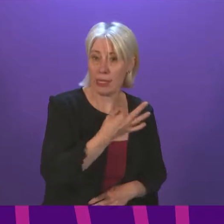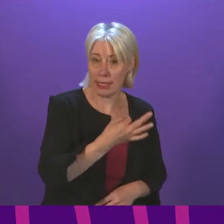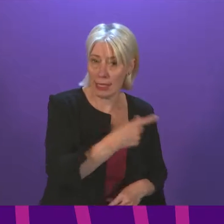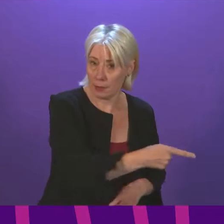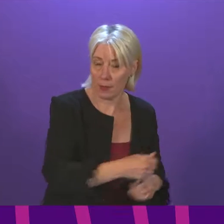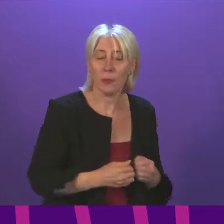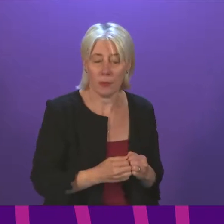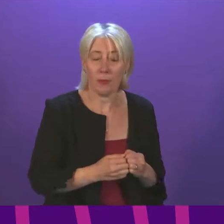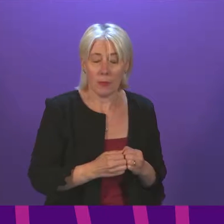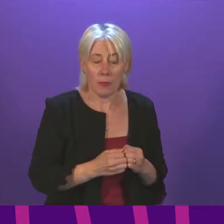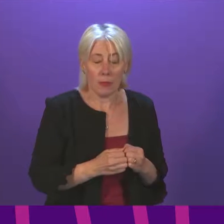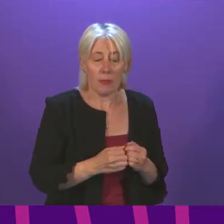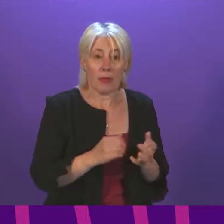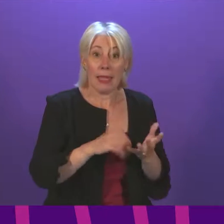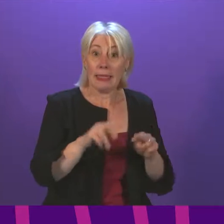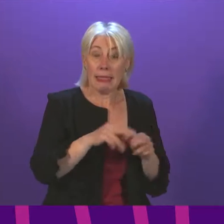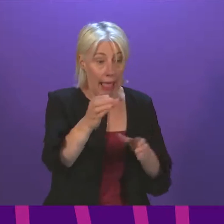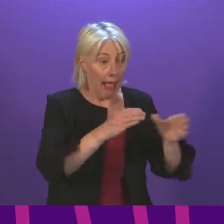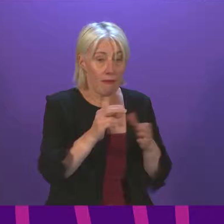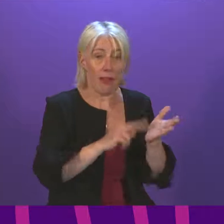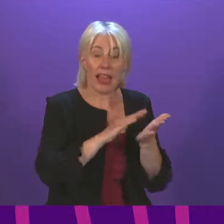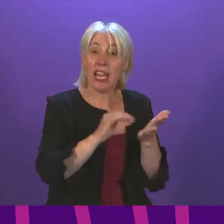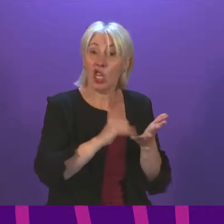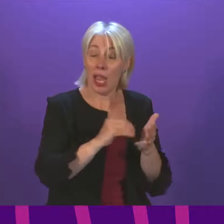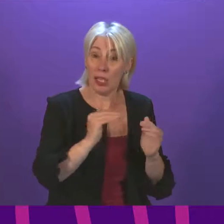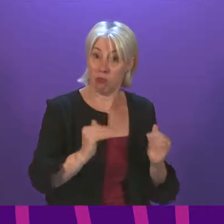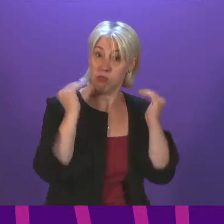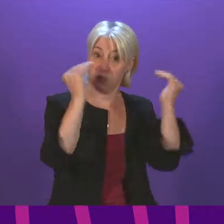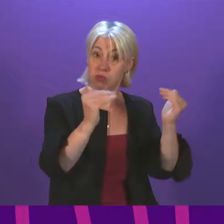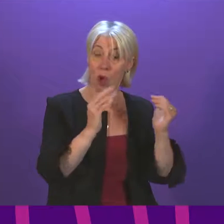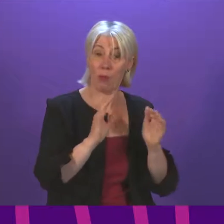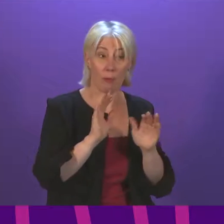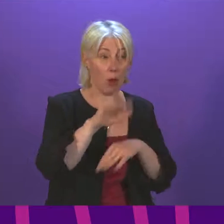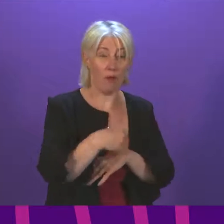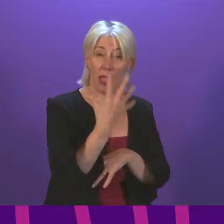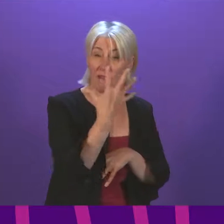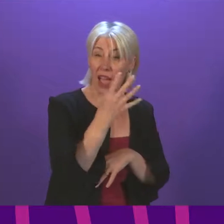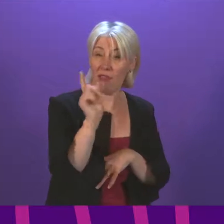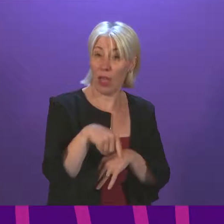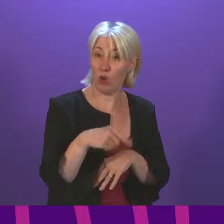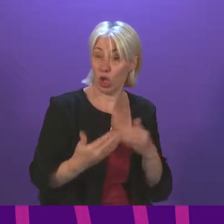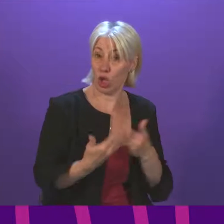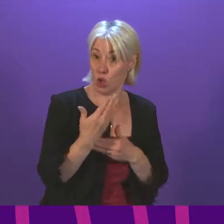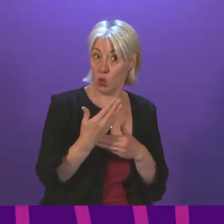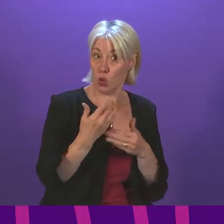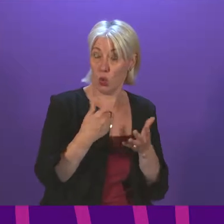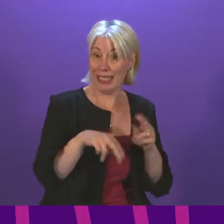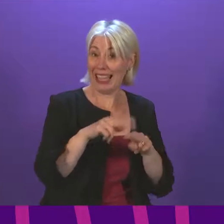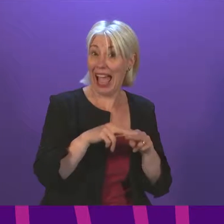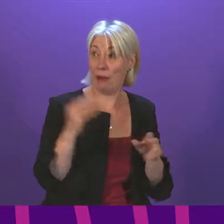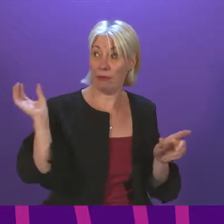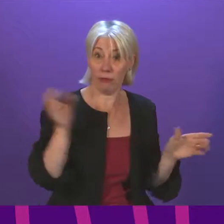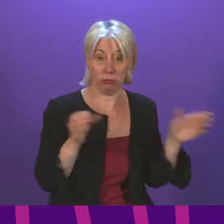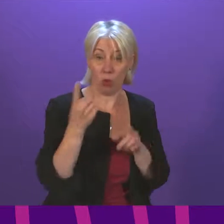levels in Scotland's NHS are at a record high after an increase of over 5,000 whole-time equivalent staff in the last year. NHS